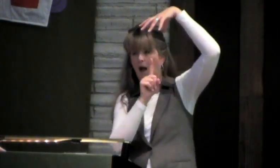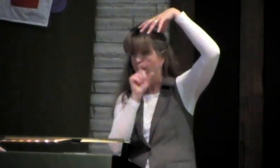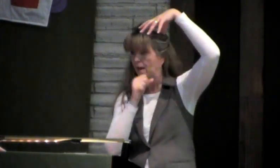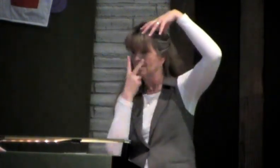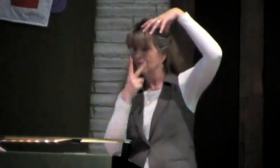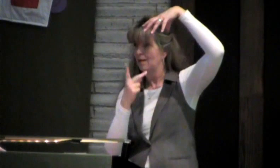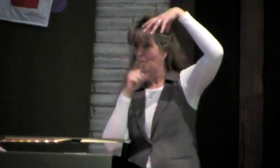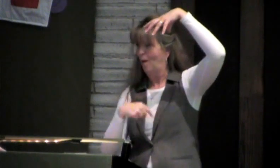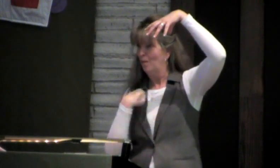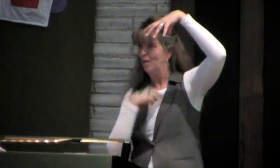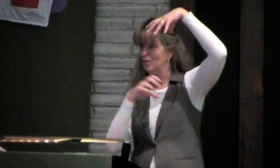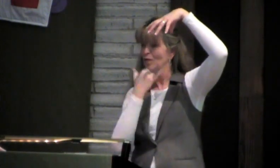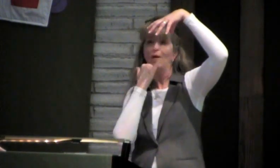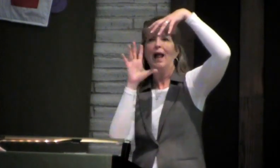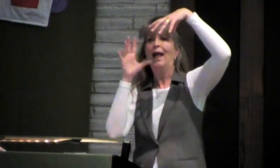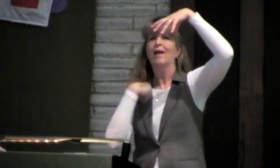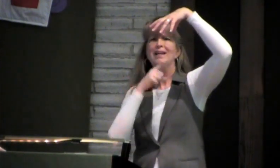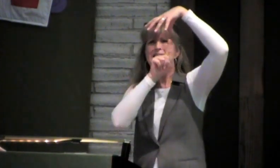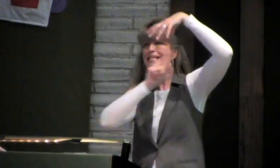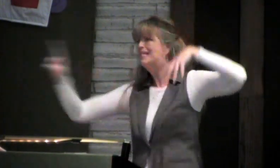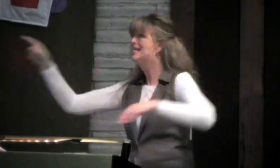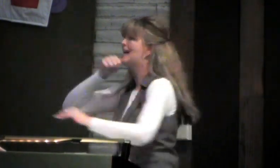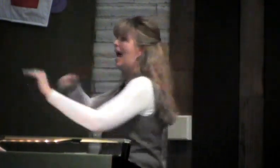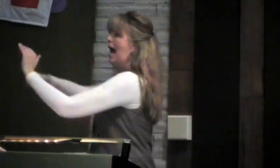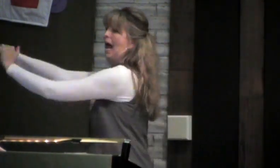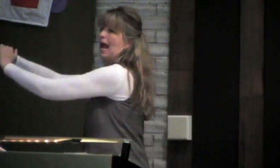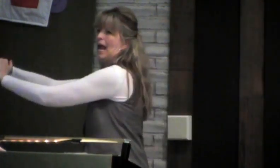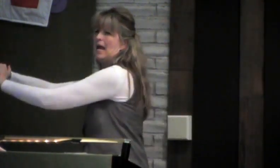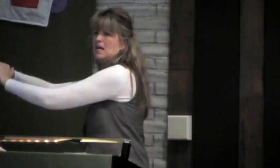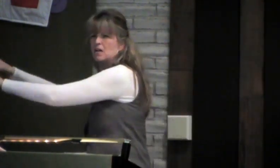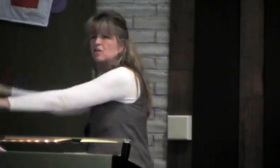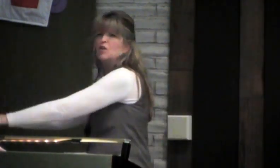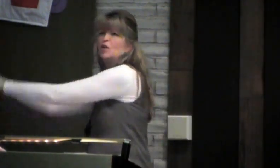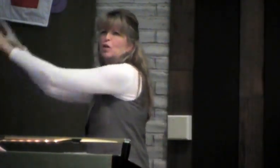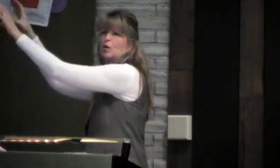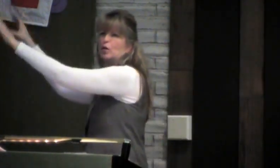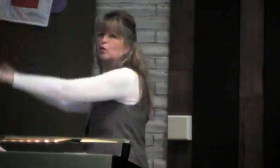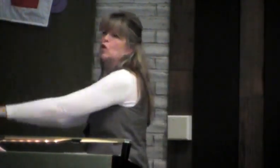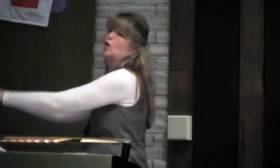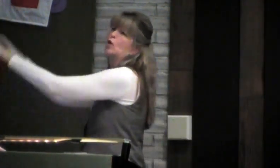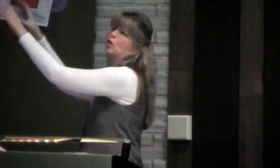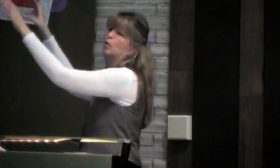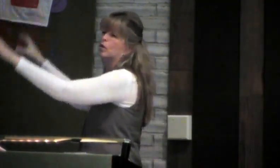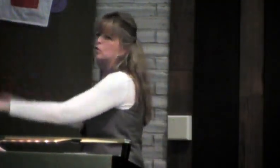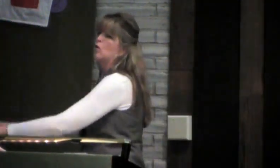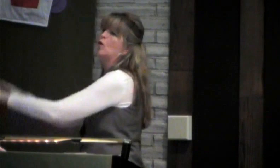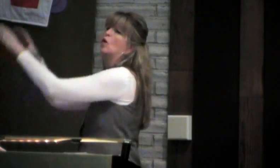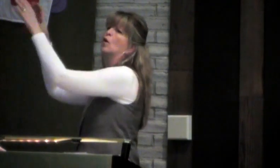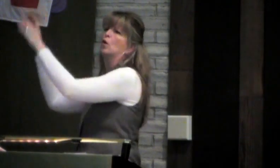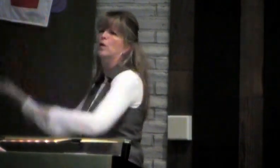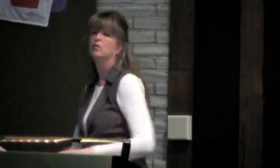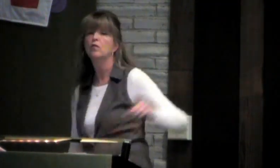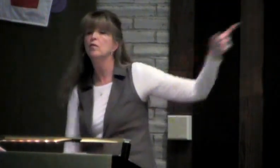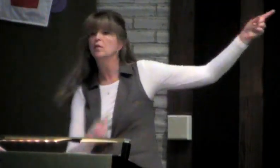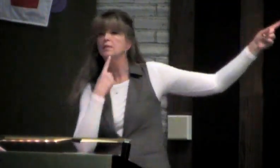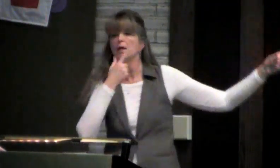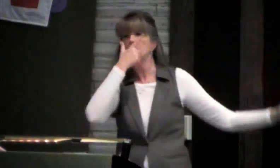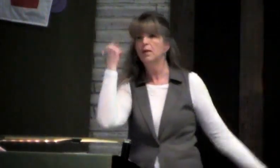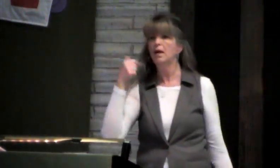and that light will show exactly what we've done. So we tend to hide and run